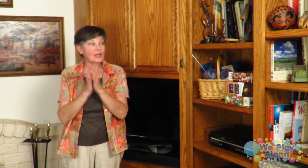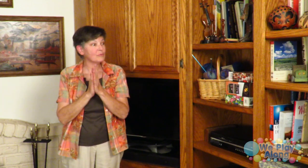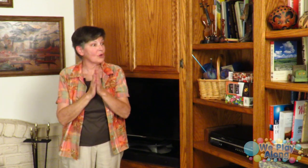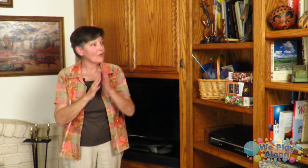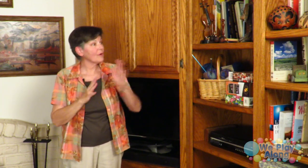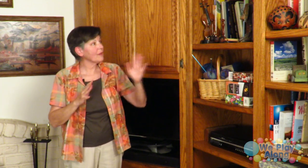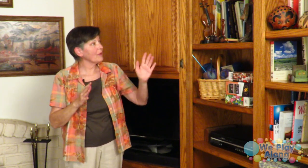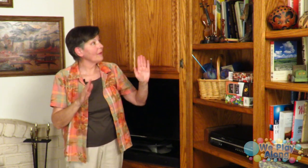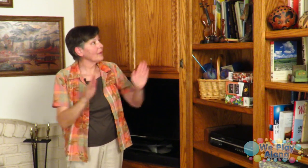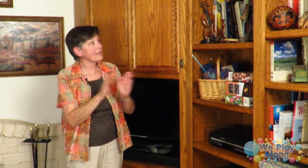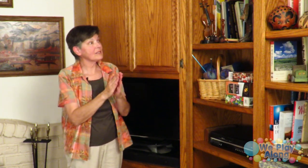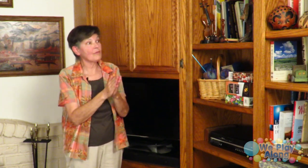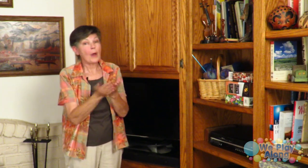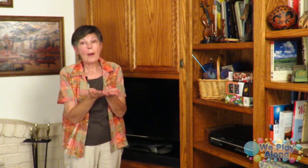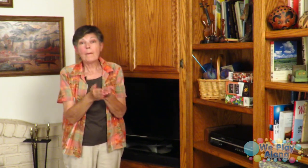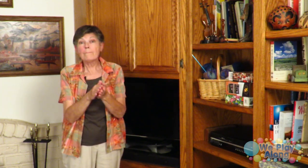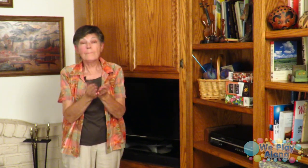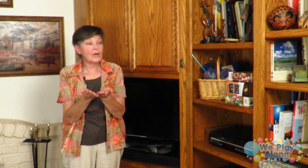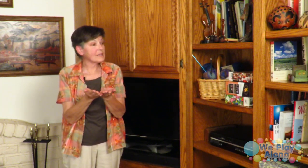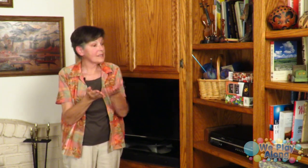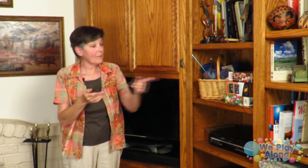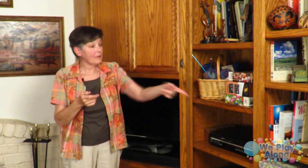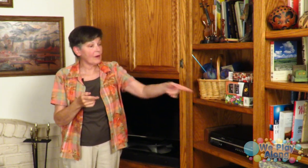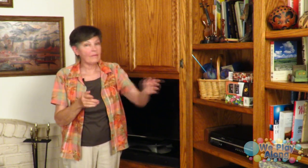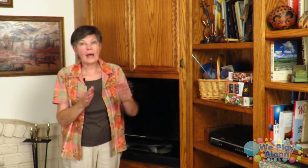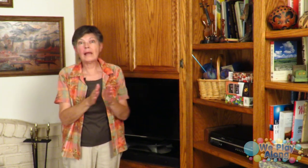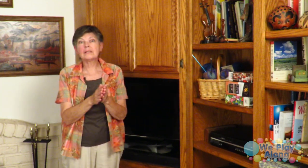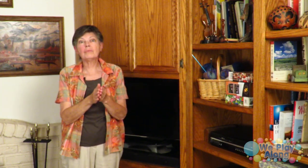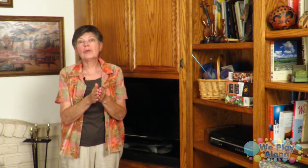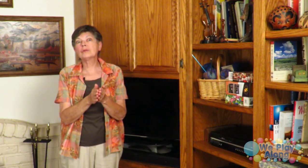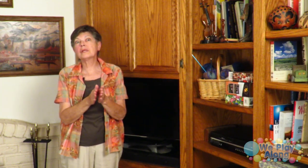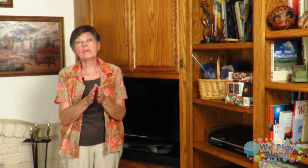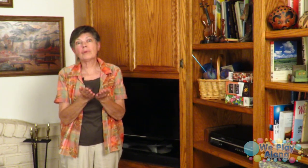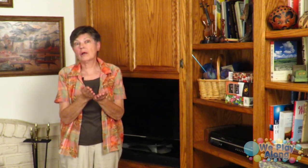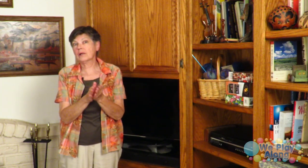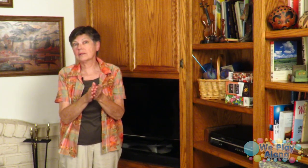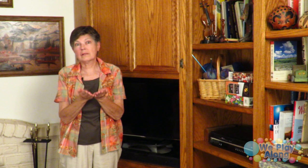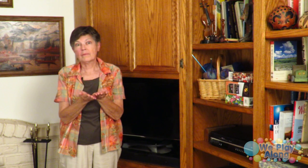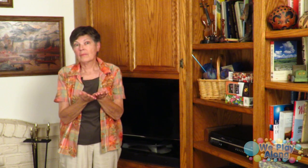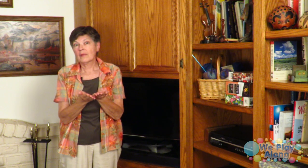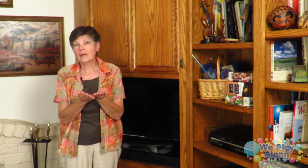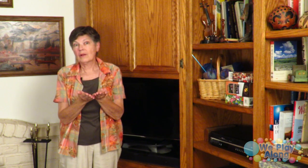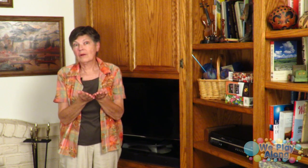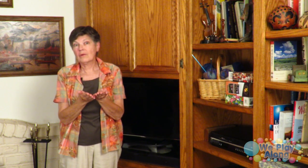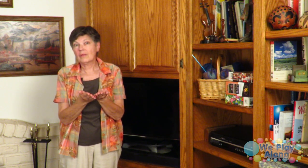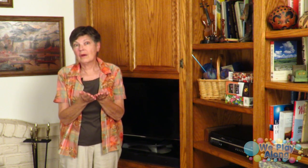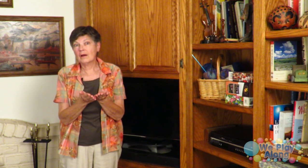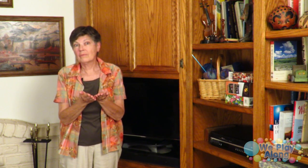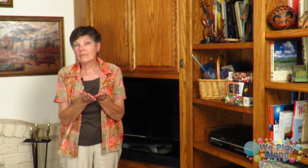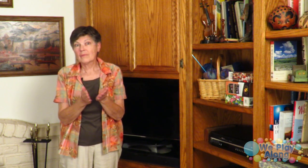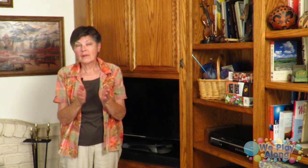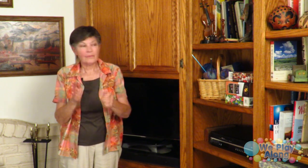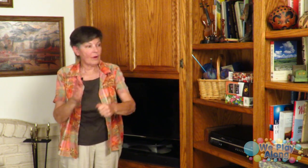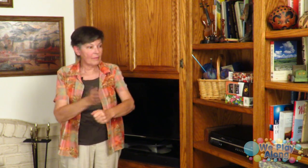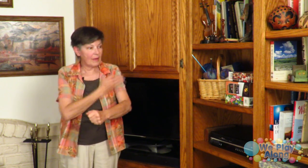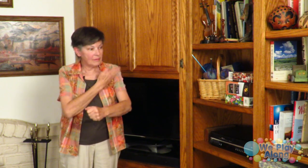comes over and then we have lots of books up here I've lots of music books you know with for all my